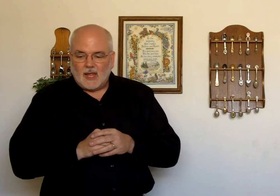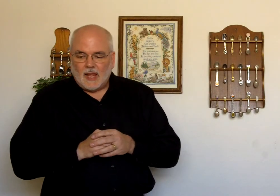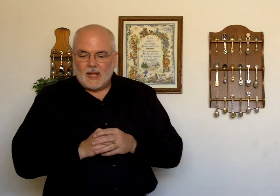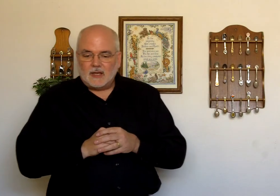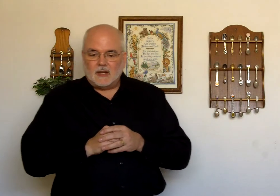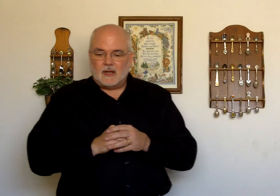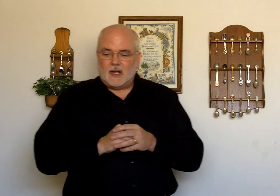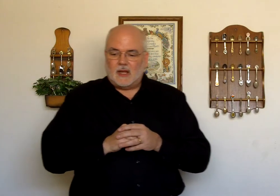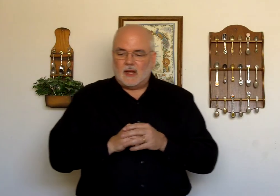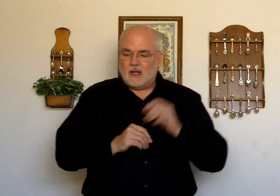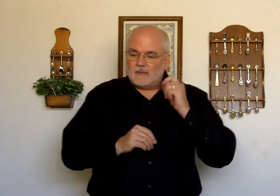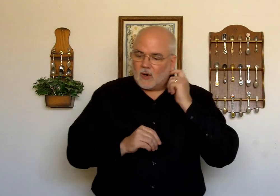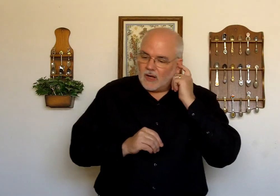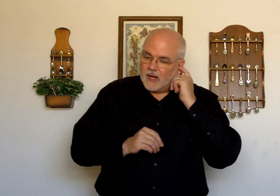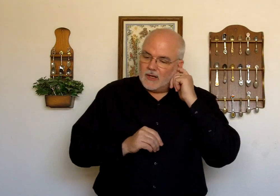In. Foreign land.